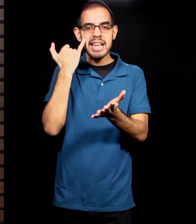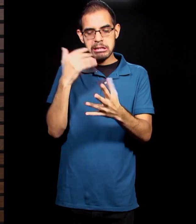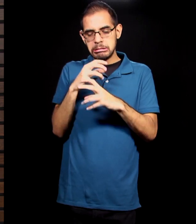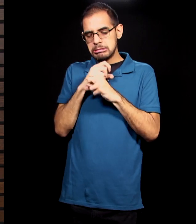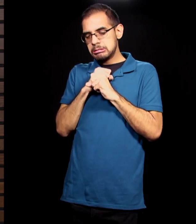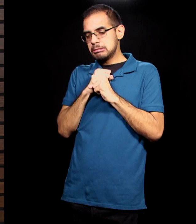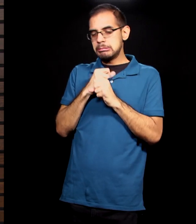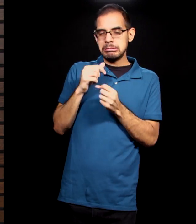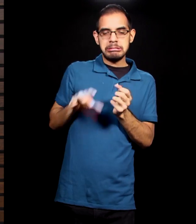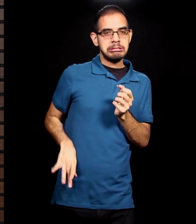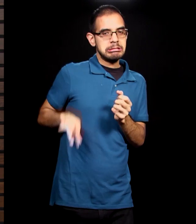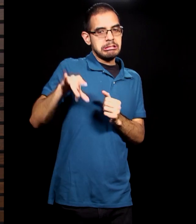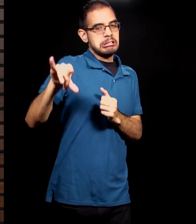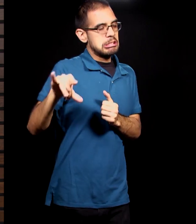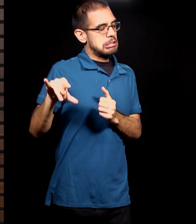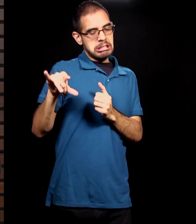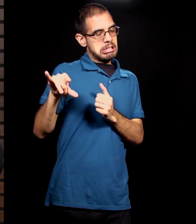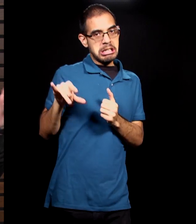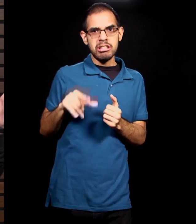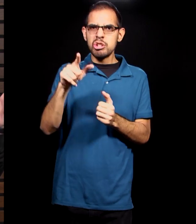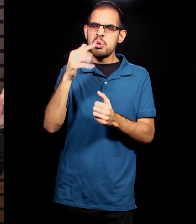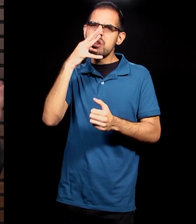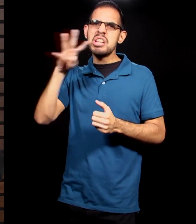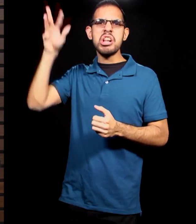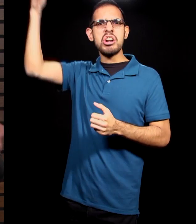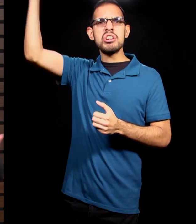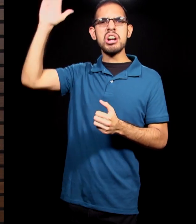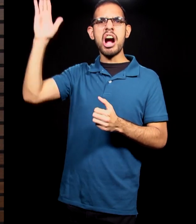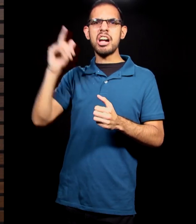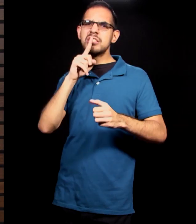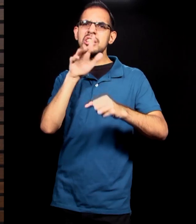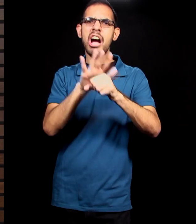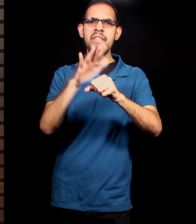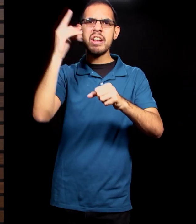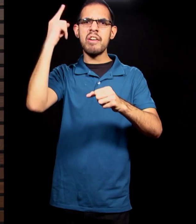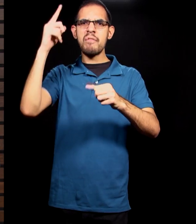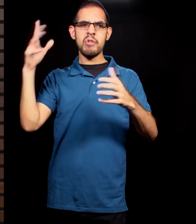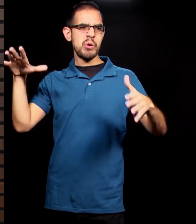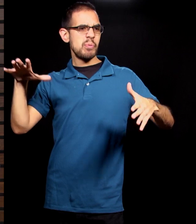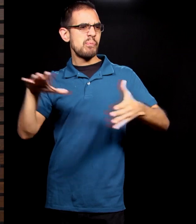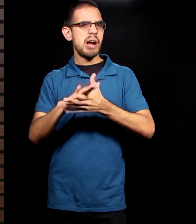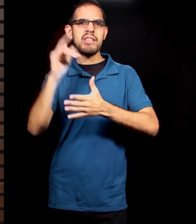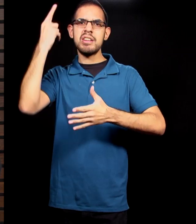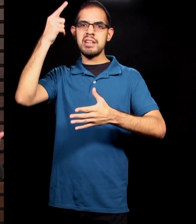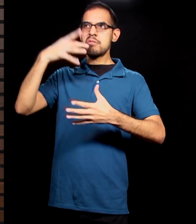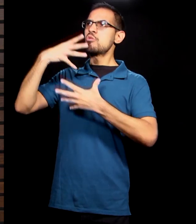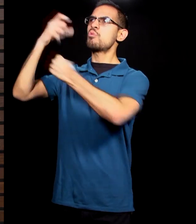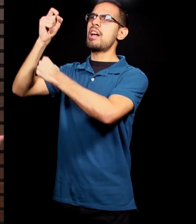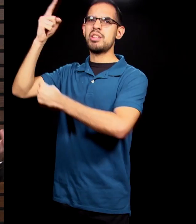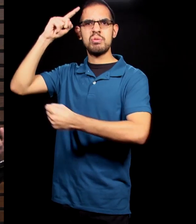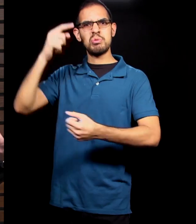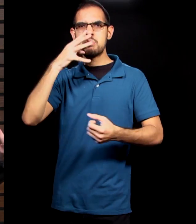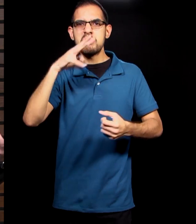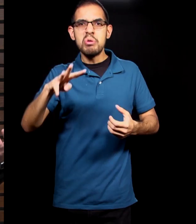glory. When we ignore God's covenant call for marriage, we believe that it doesn't matter, and that somehow that's just